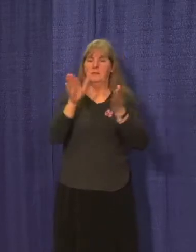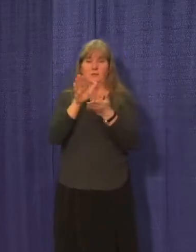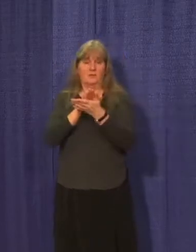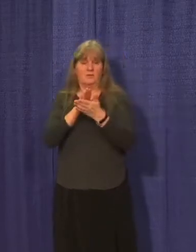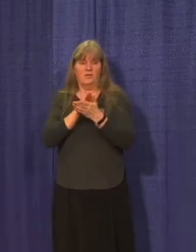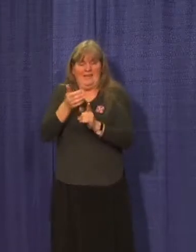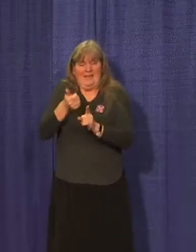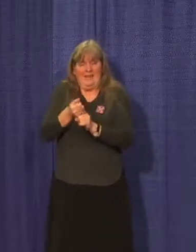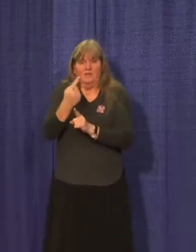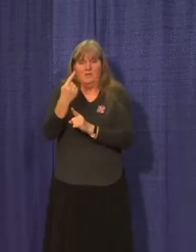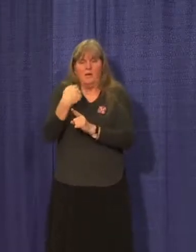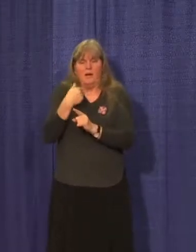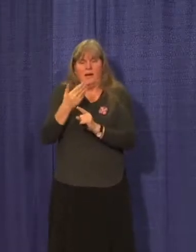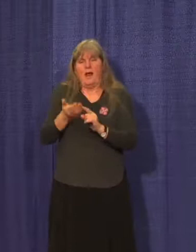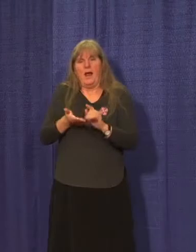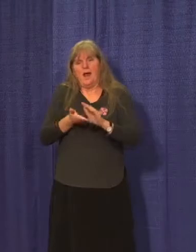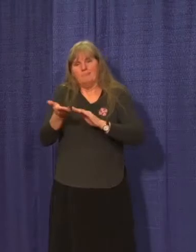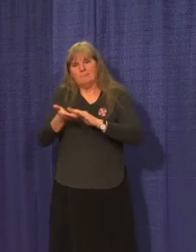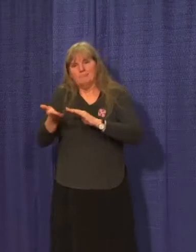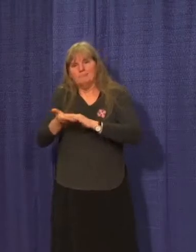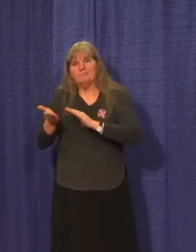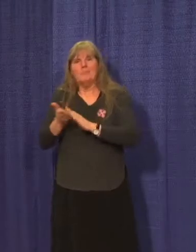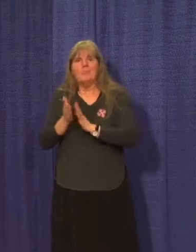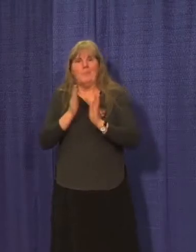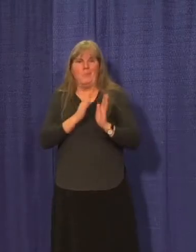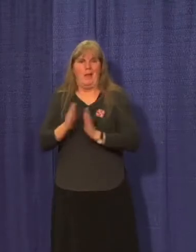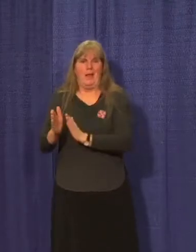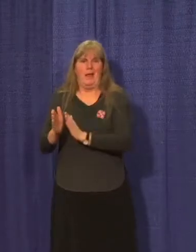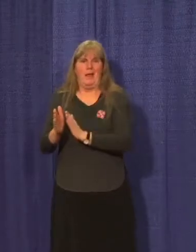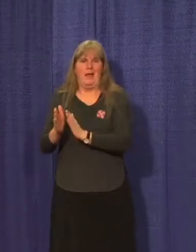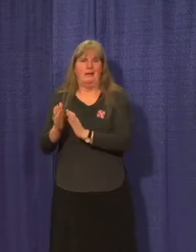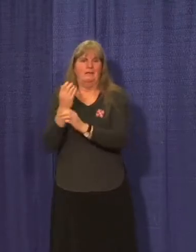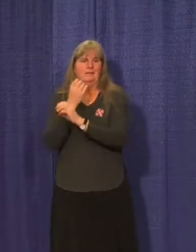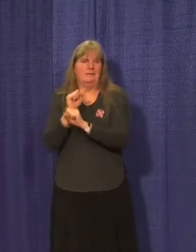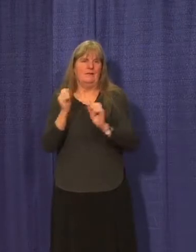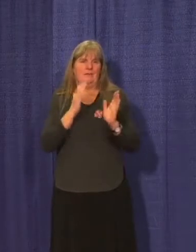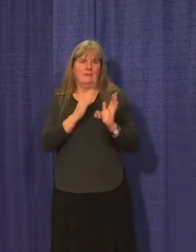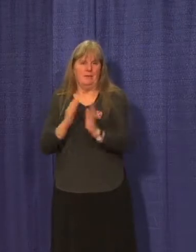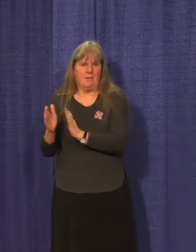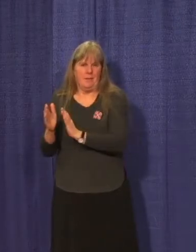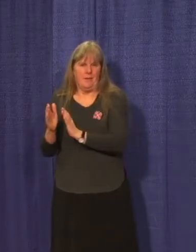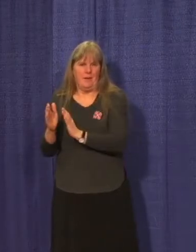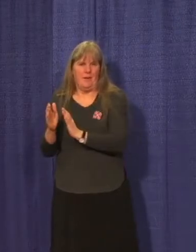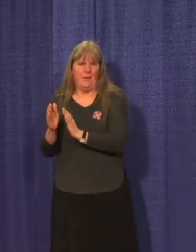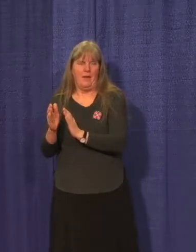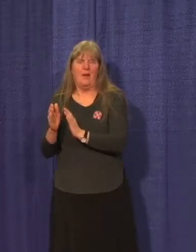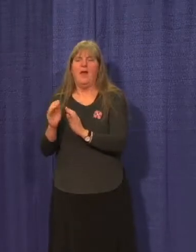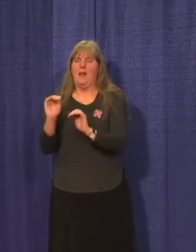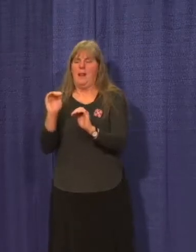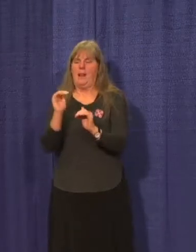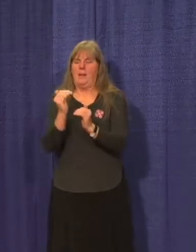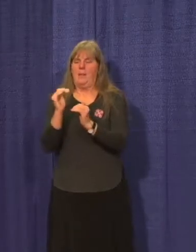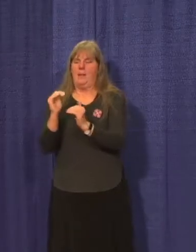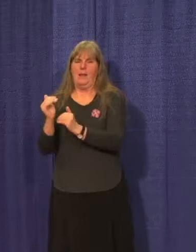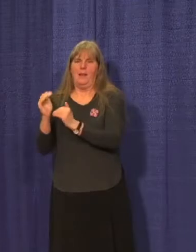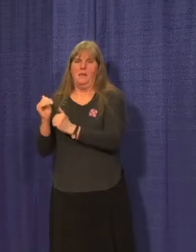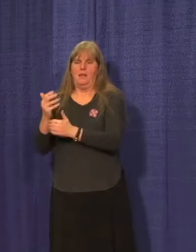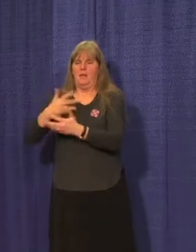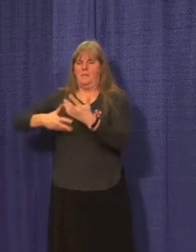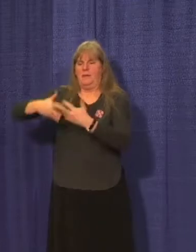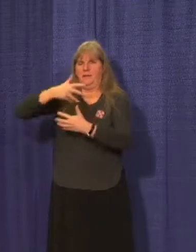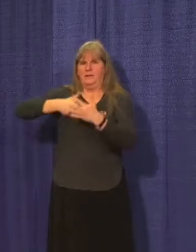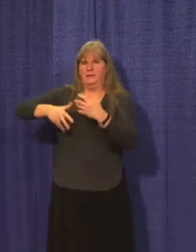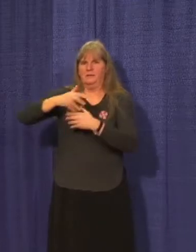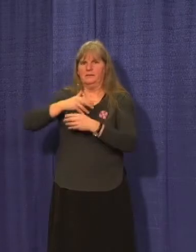operational plan plan that limits the mixing of students and keeps students' interactions to their